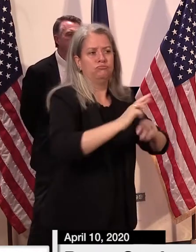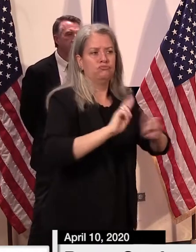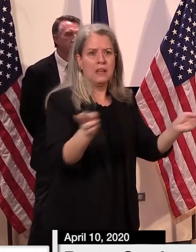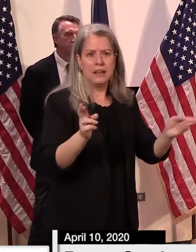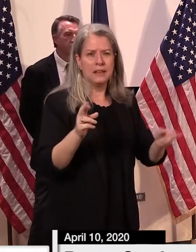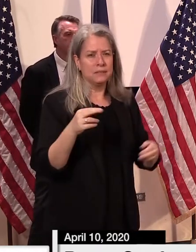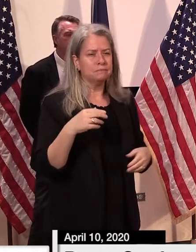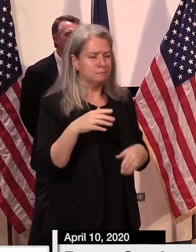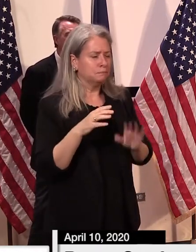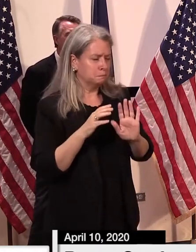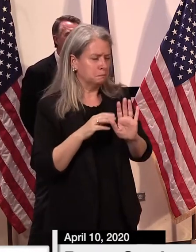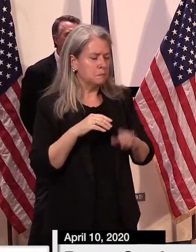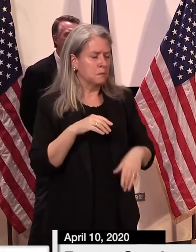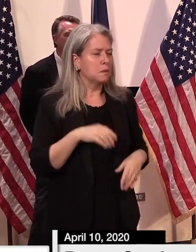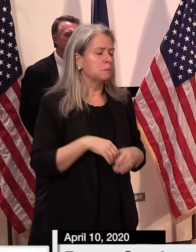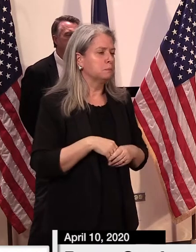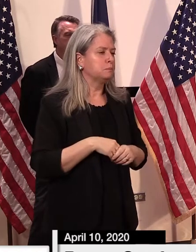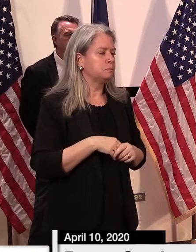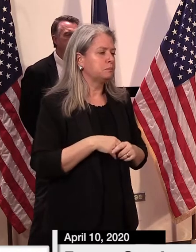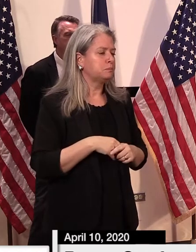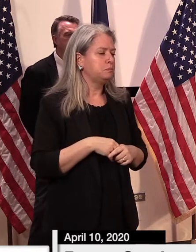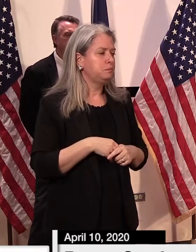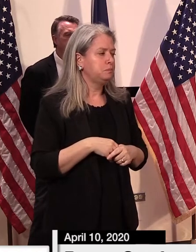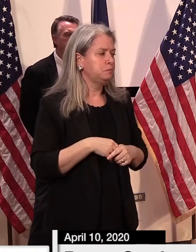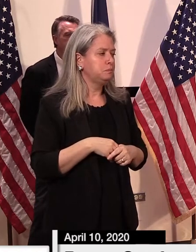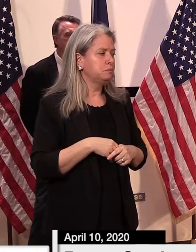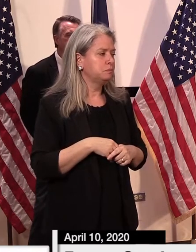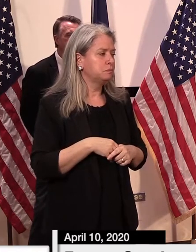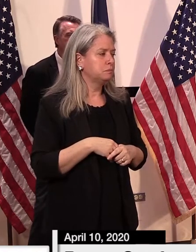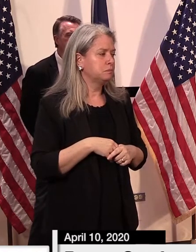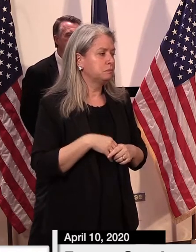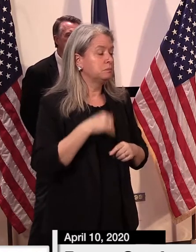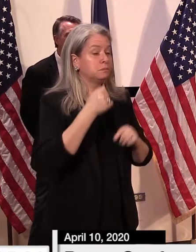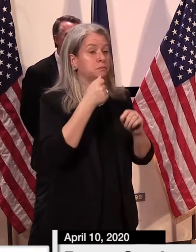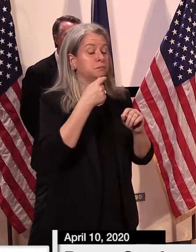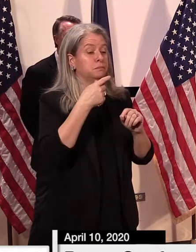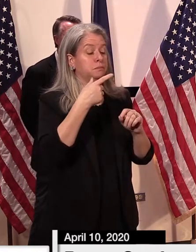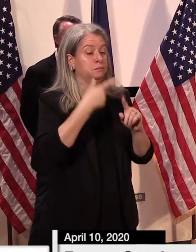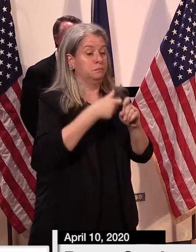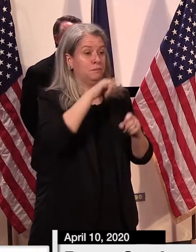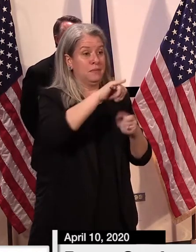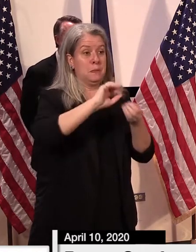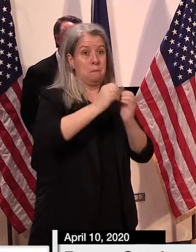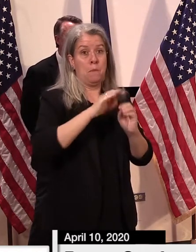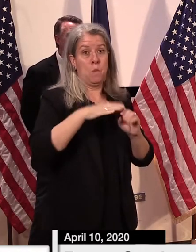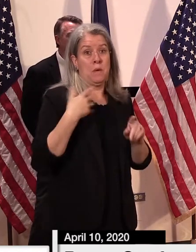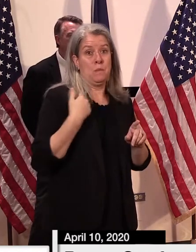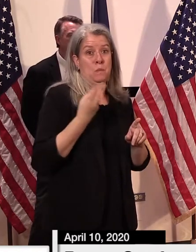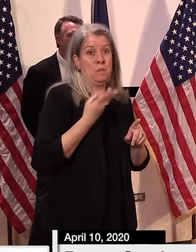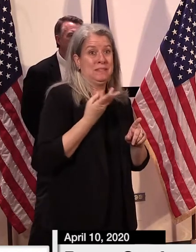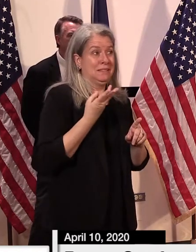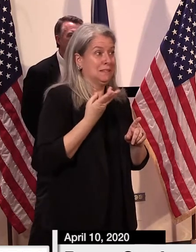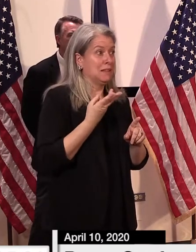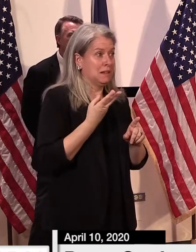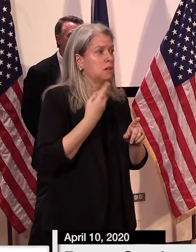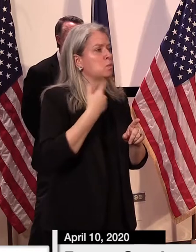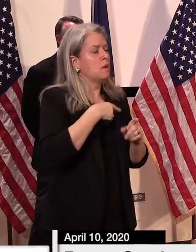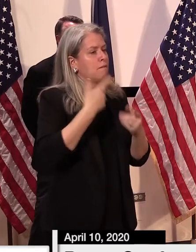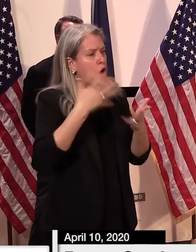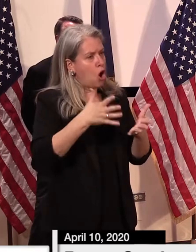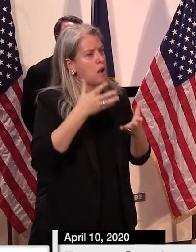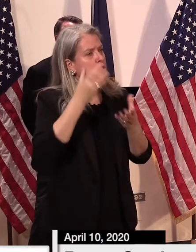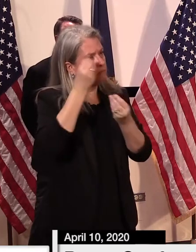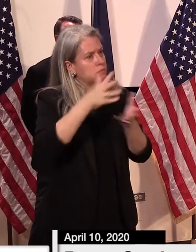address that, which I'll explain in just a minute. Of that, as of Wednesday, the 8th, we've issued 38